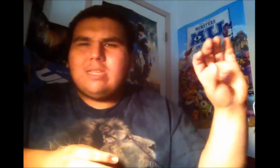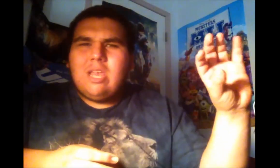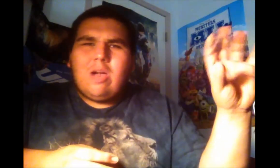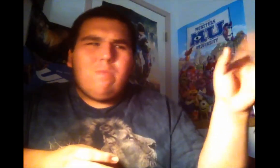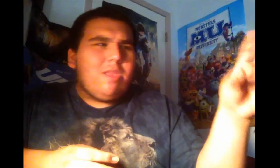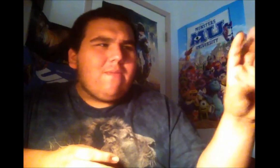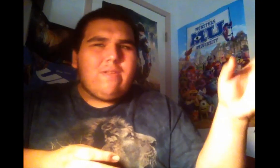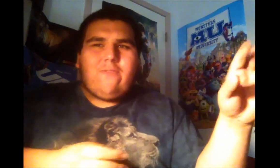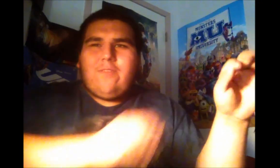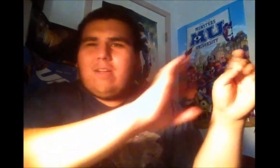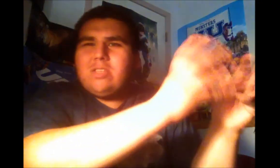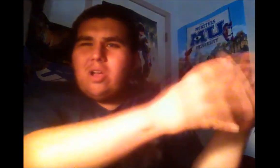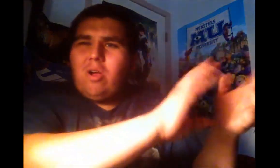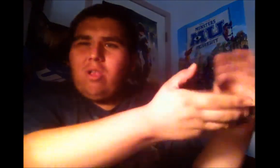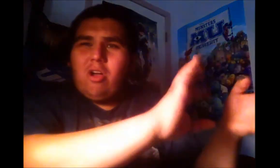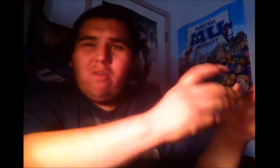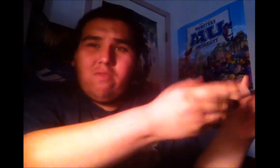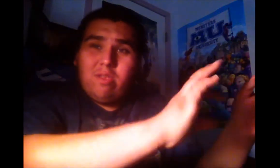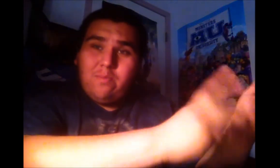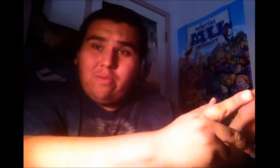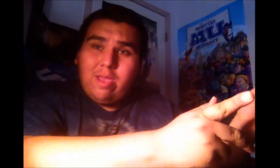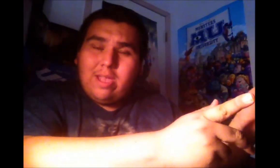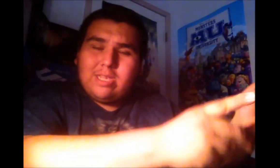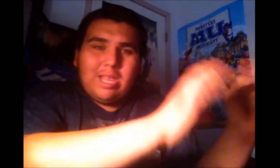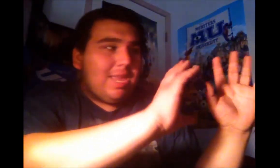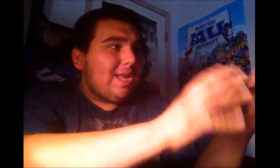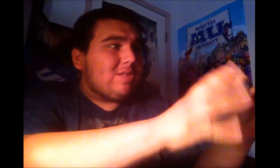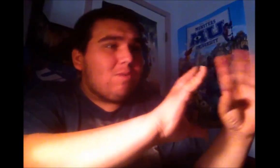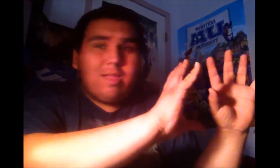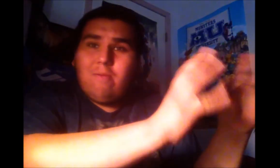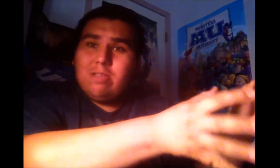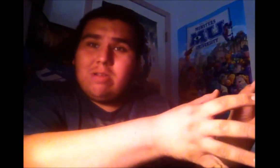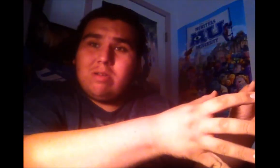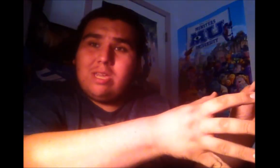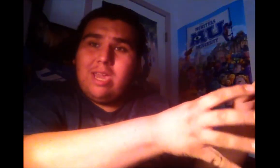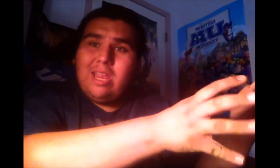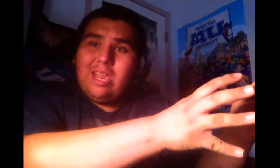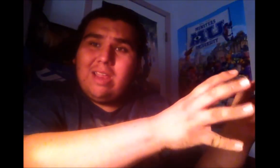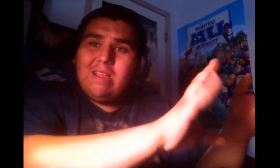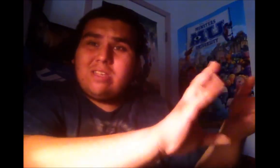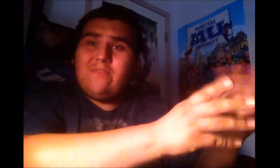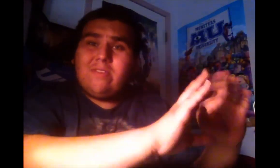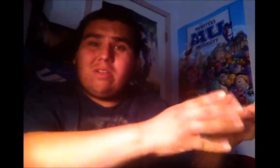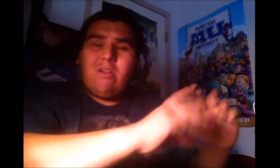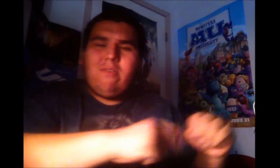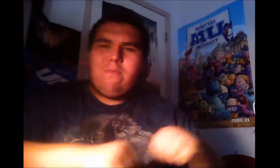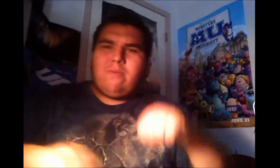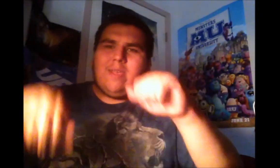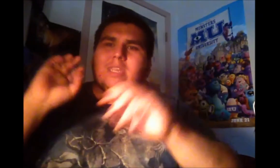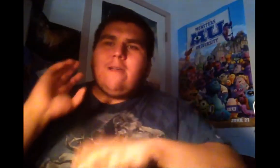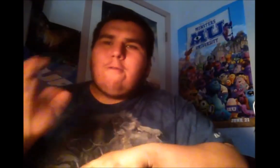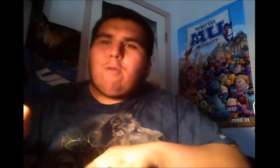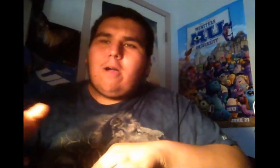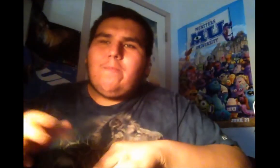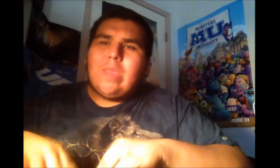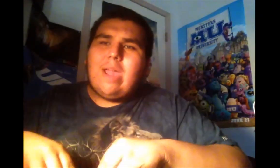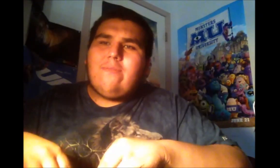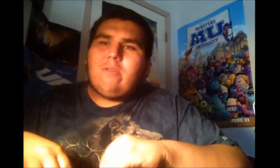Oblivion felt all over the place. And yes, while it was entertaining, it just felt all over the place. While After